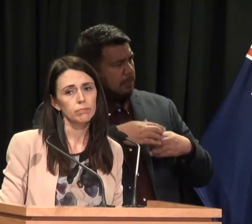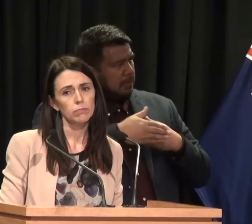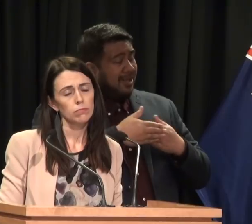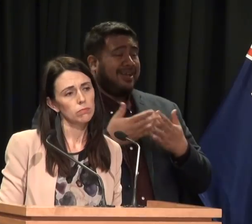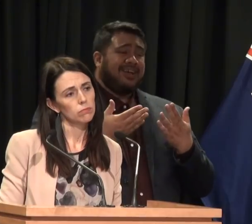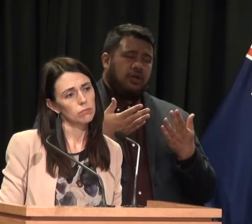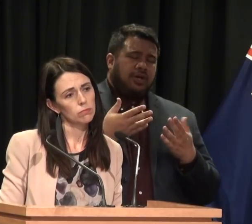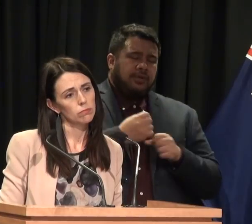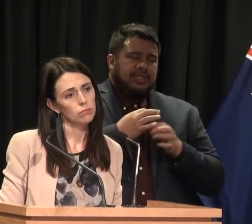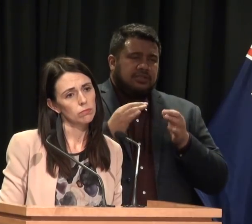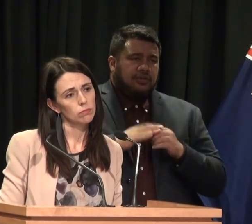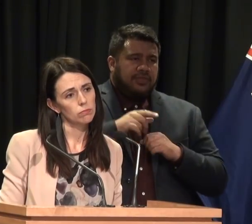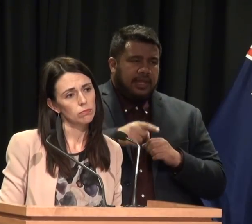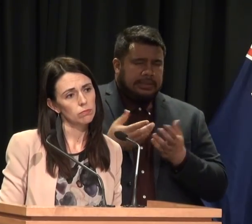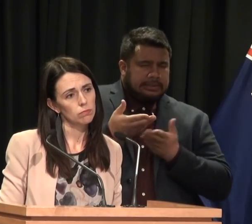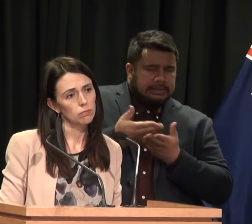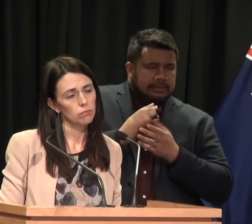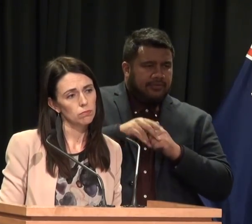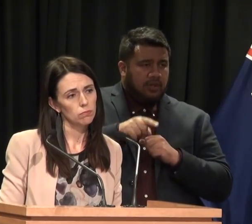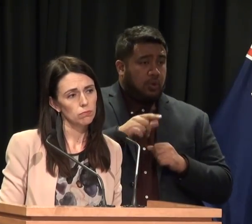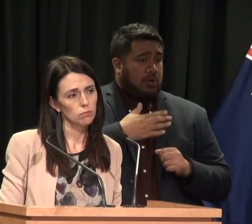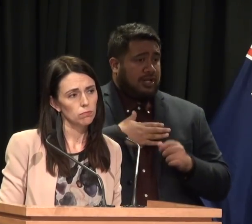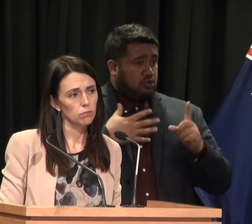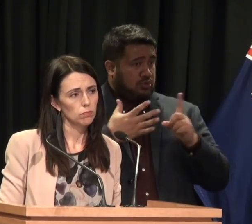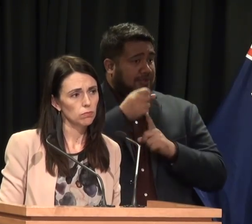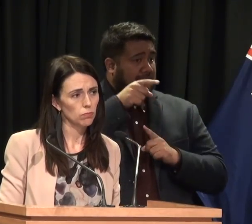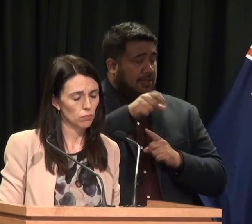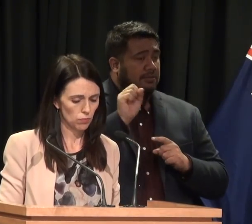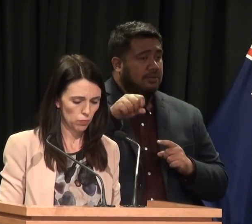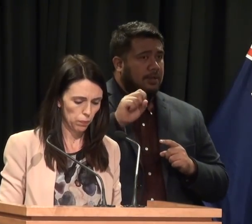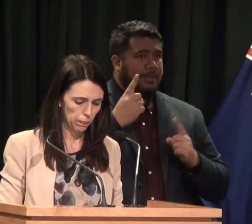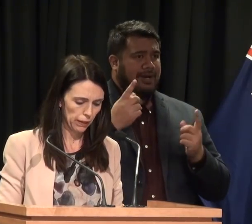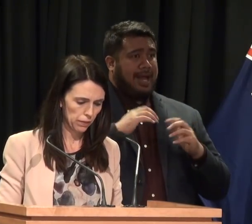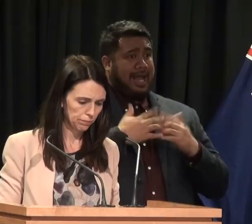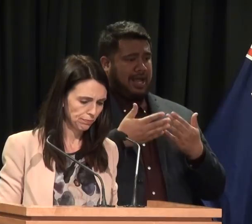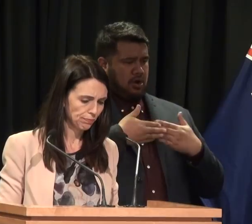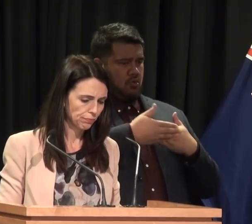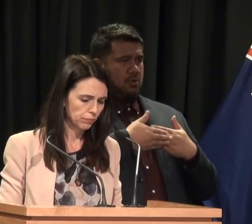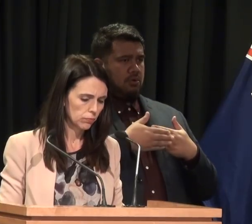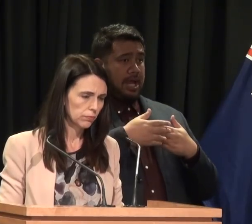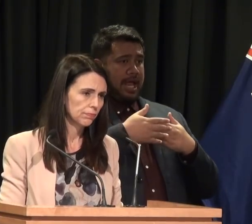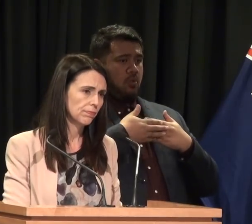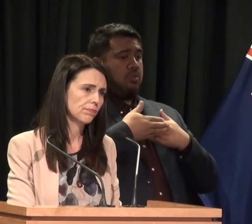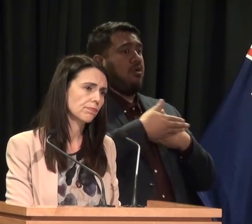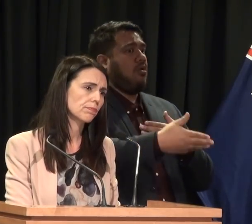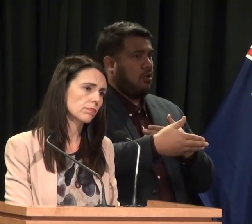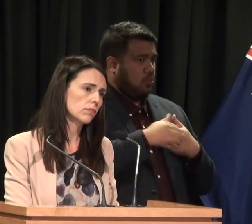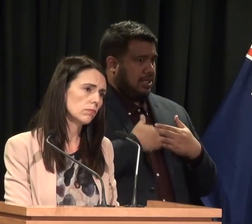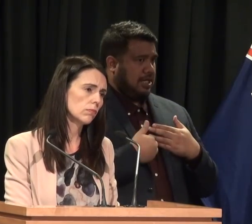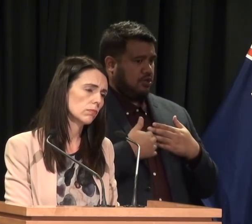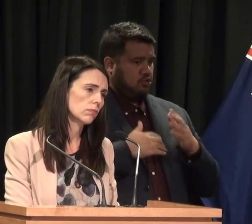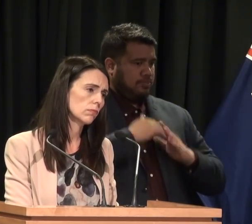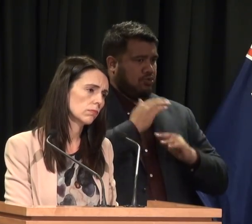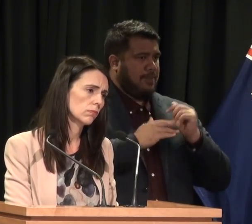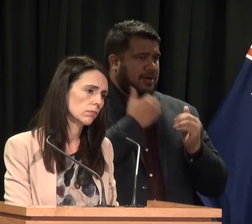through, but yes, that would be something that we would like to work towards, but how we do that, the length of time that that would take, is